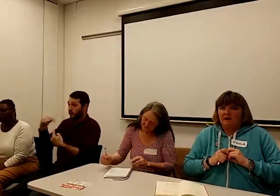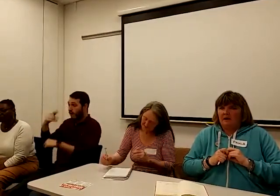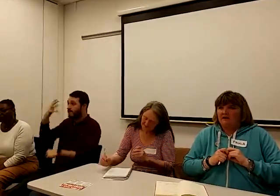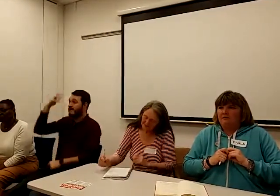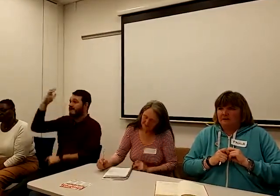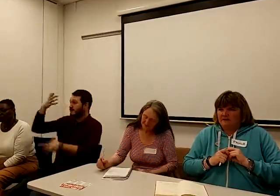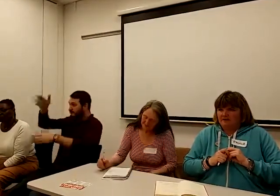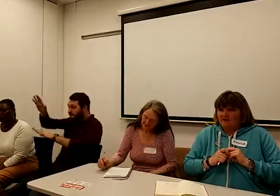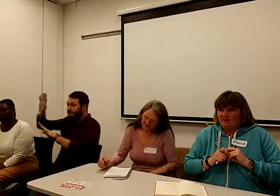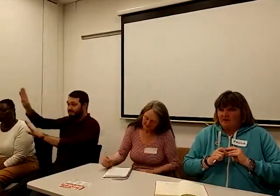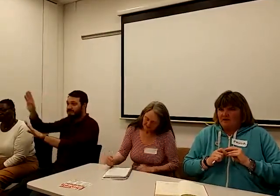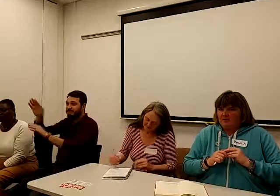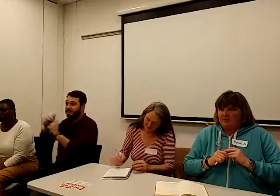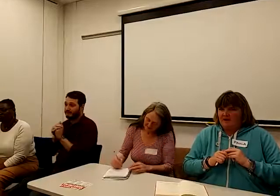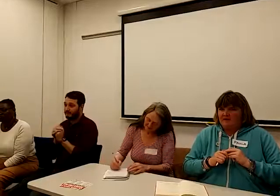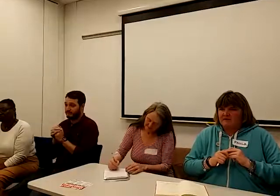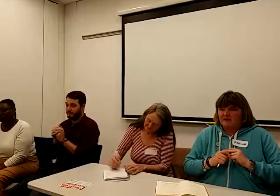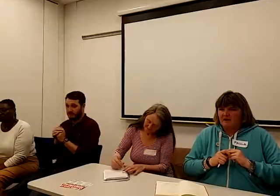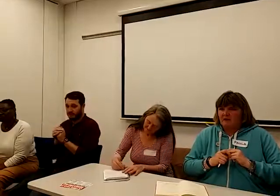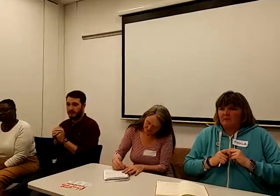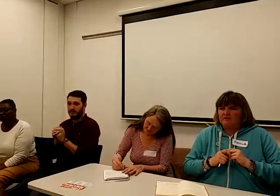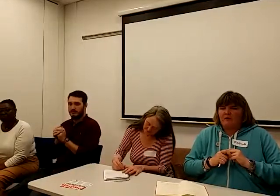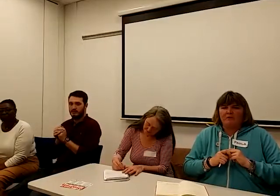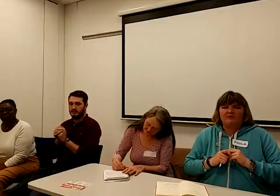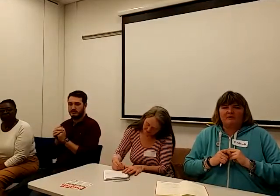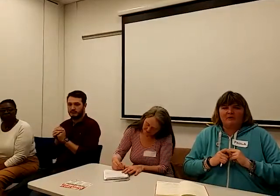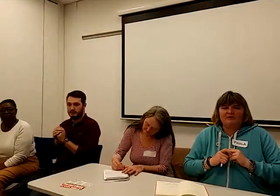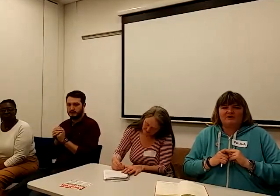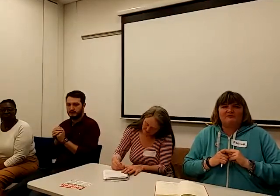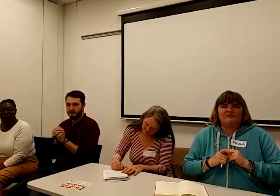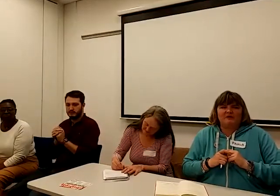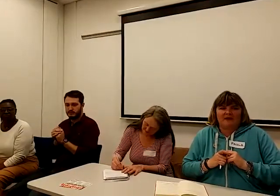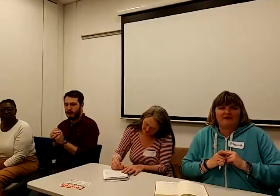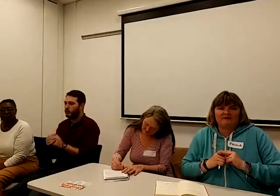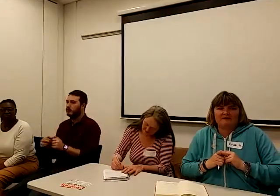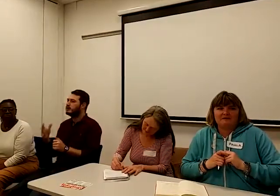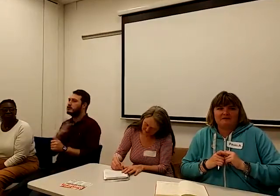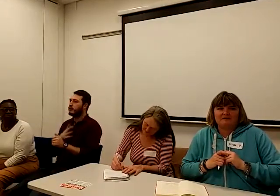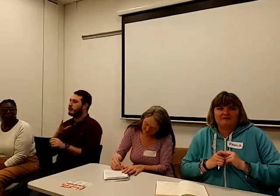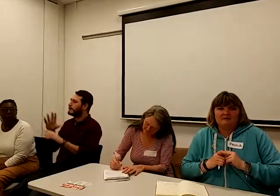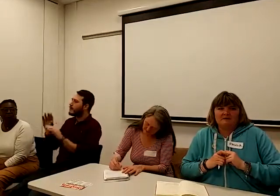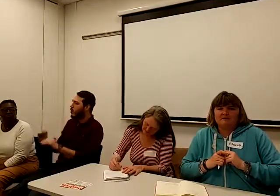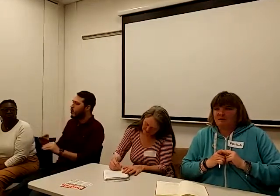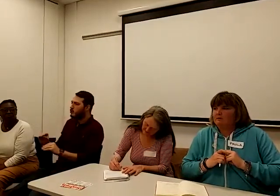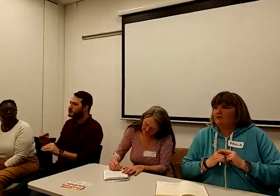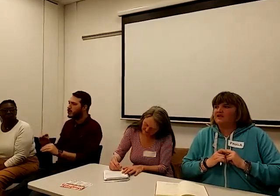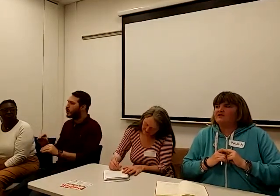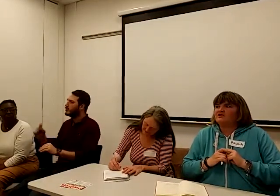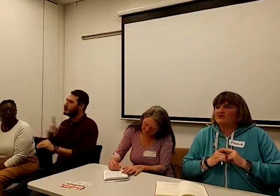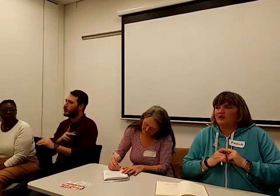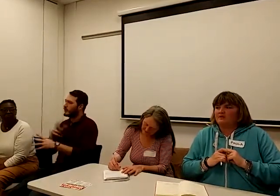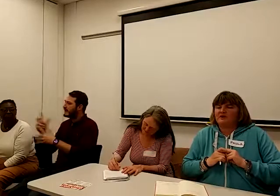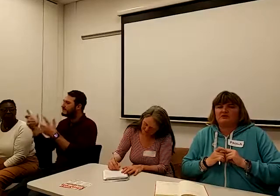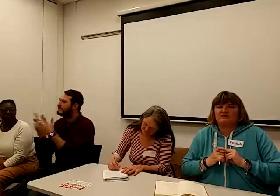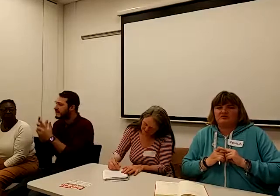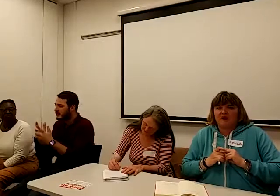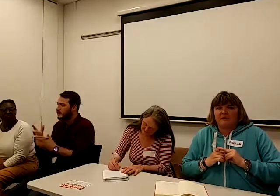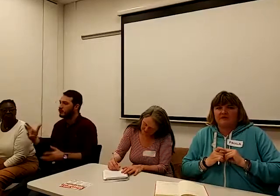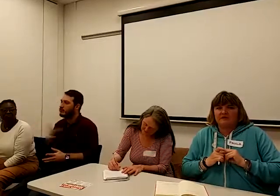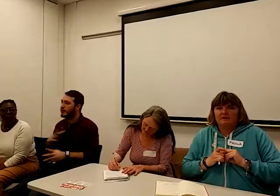And a message cross-party. We don't want it pushed and fixed. We want it stopped and scrapped.